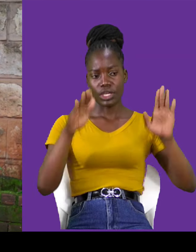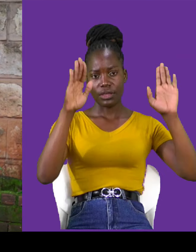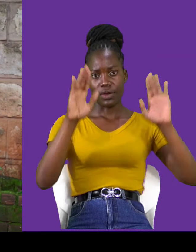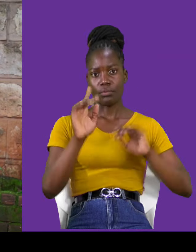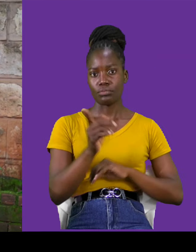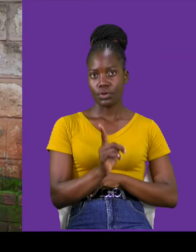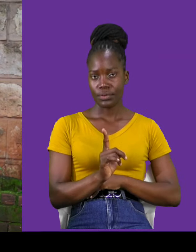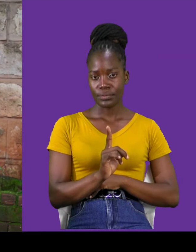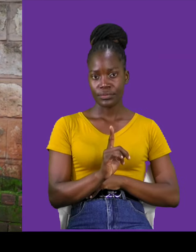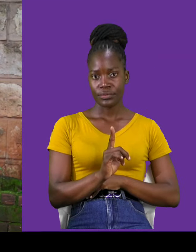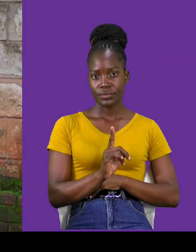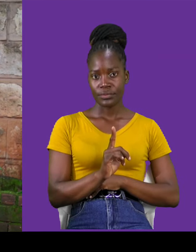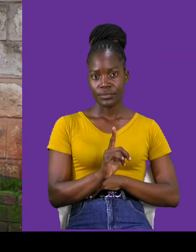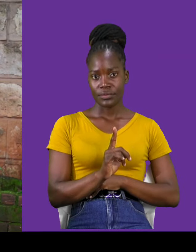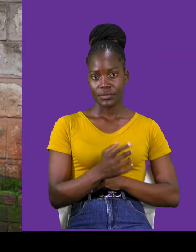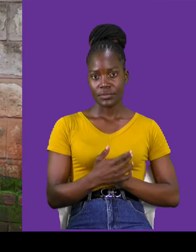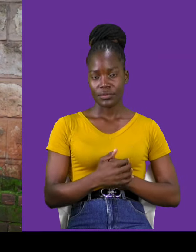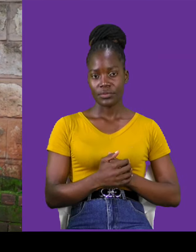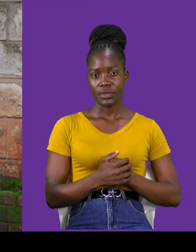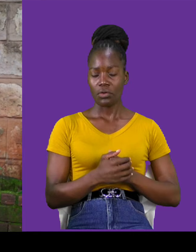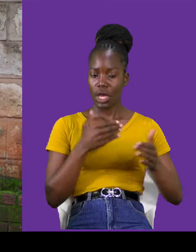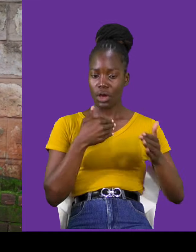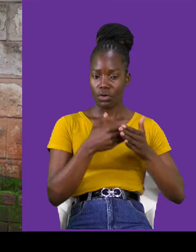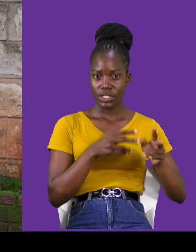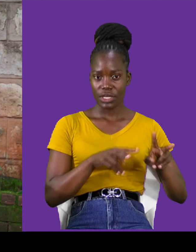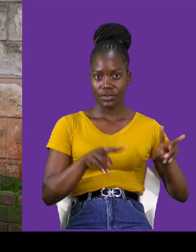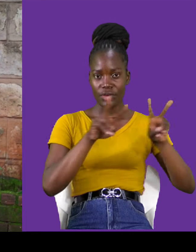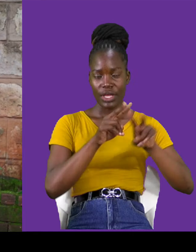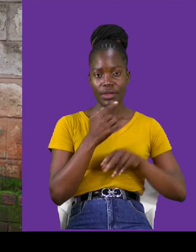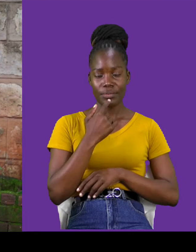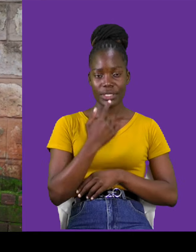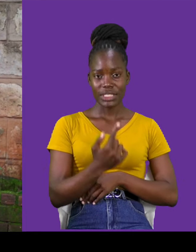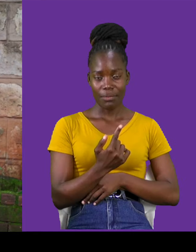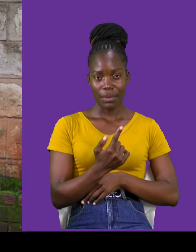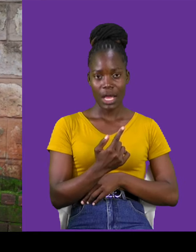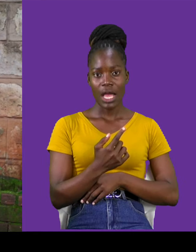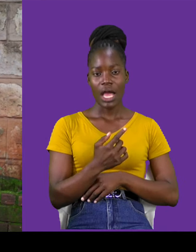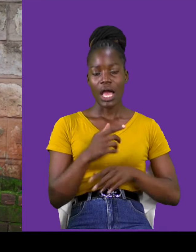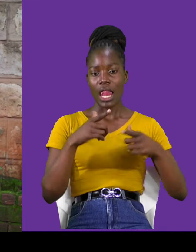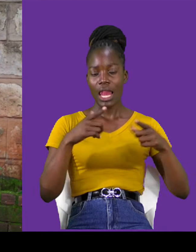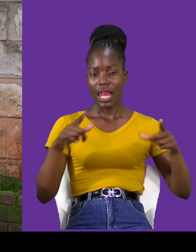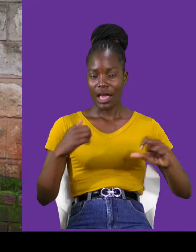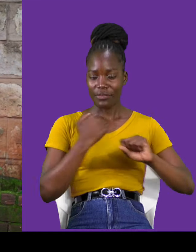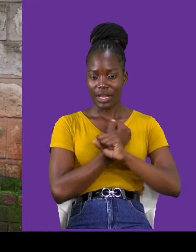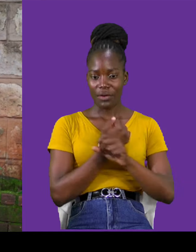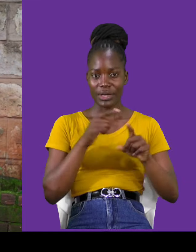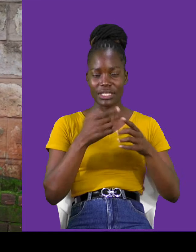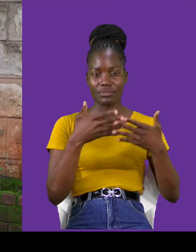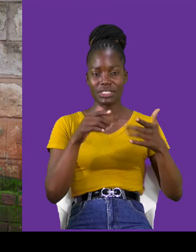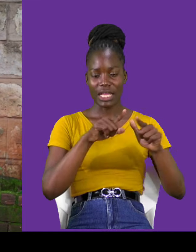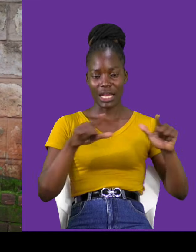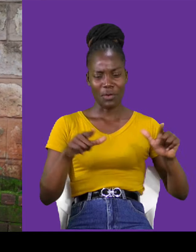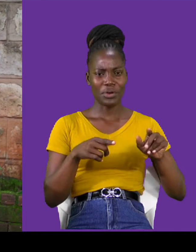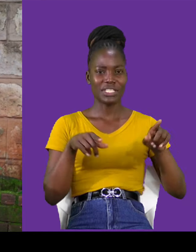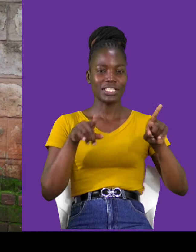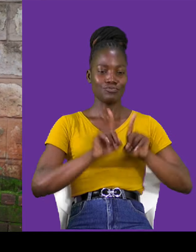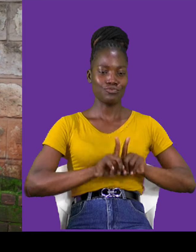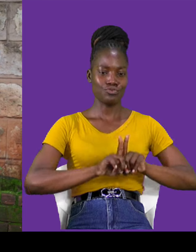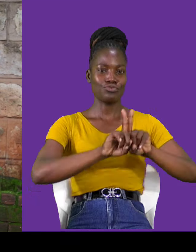no, you're coming to Valentine, Tumesema, love language, nasa language, zinapeleka naivy, go ahead, nunua hizo